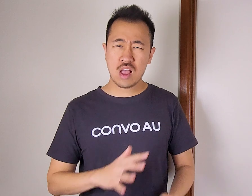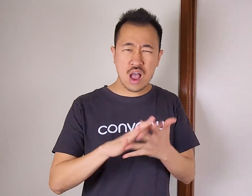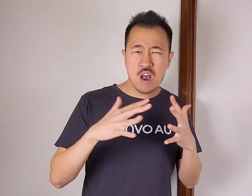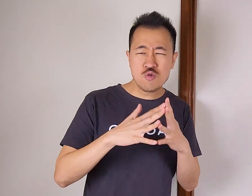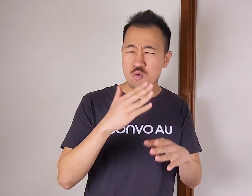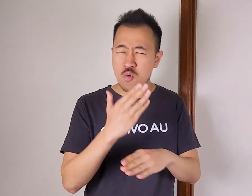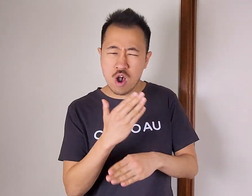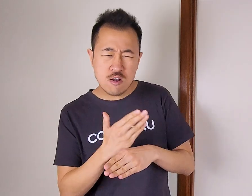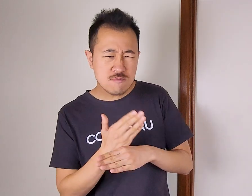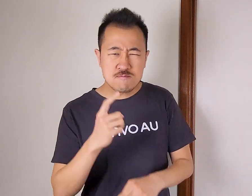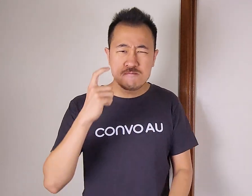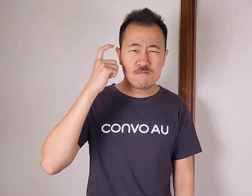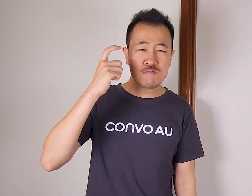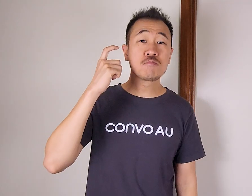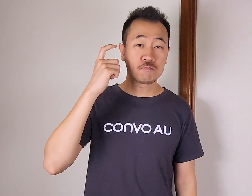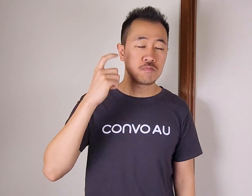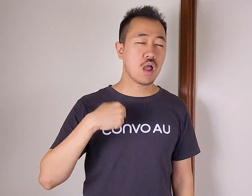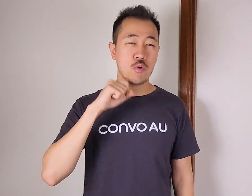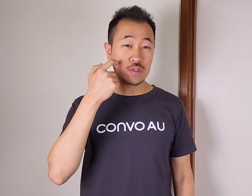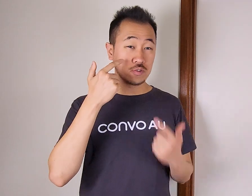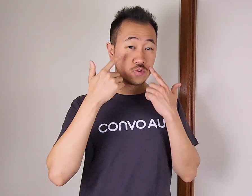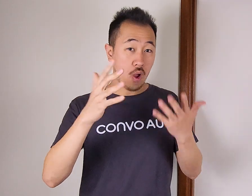Curious about how it all works? I'll show you how.